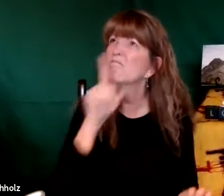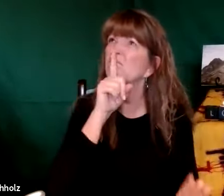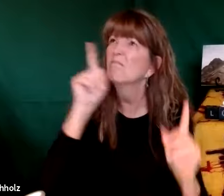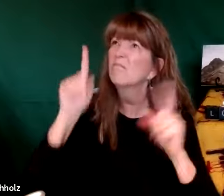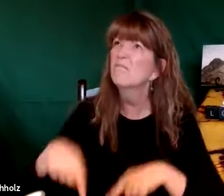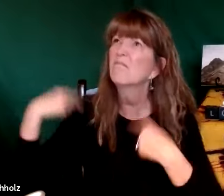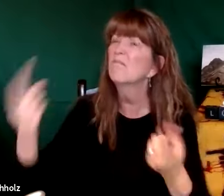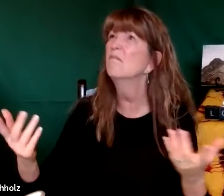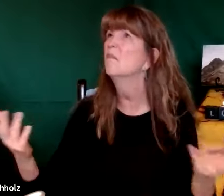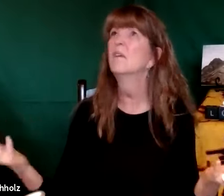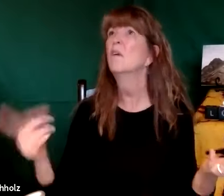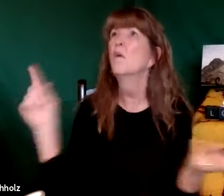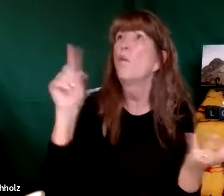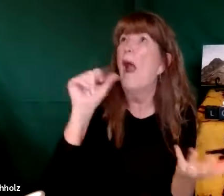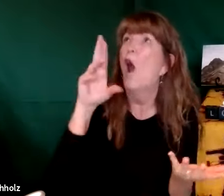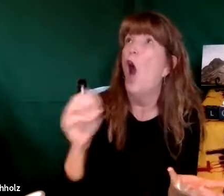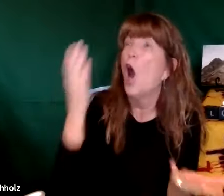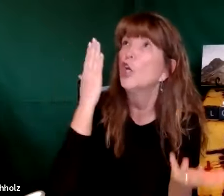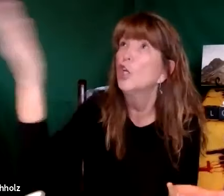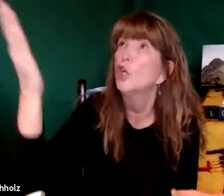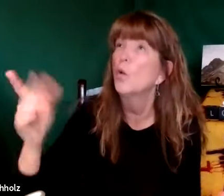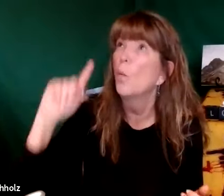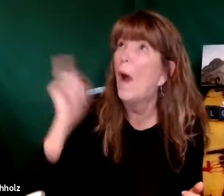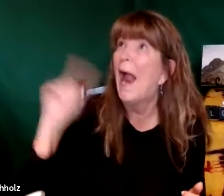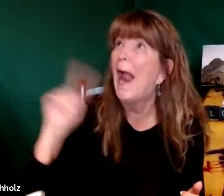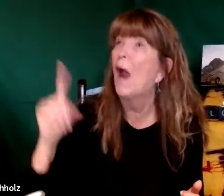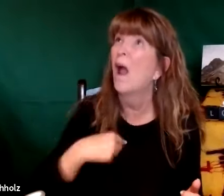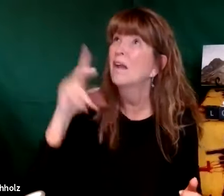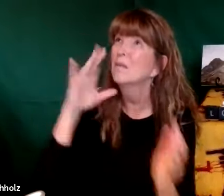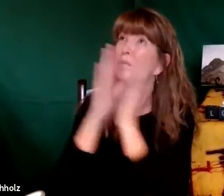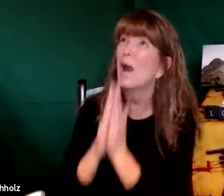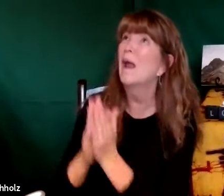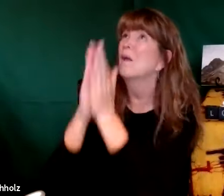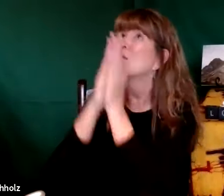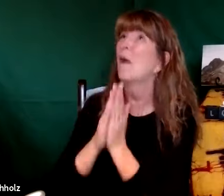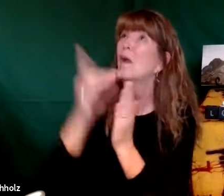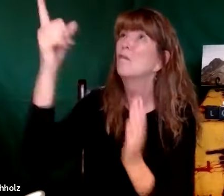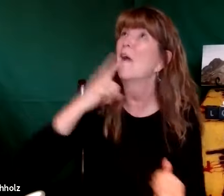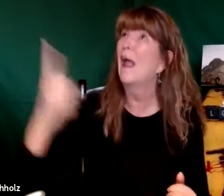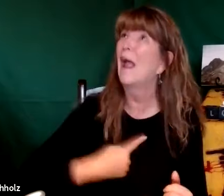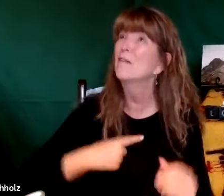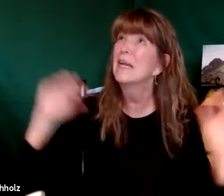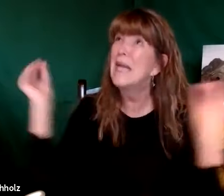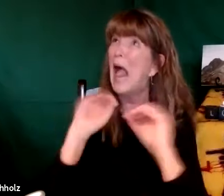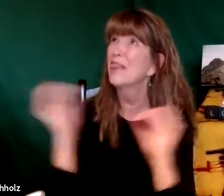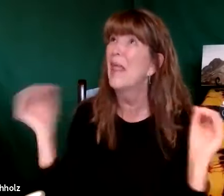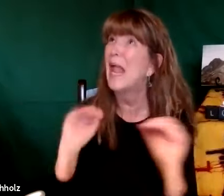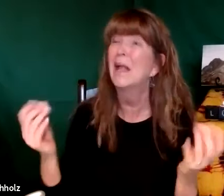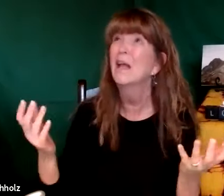and you have been silent where are you I have prayed and